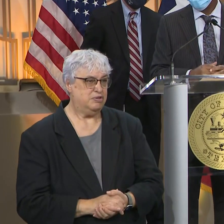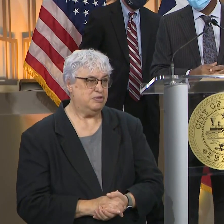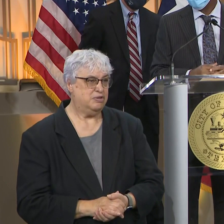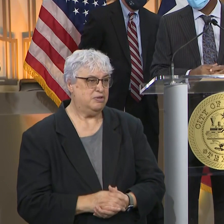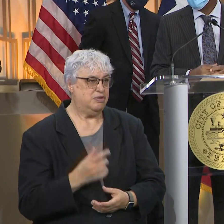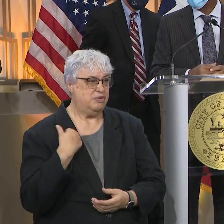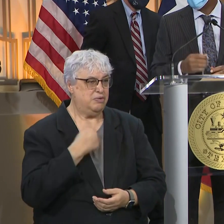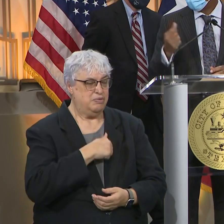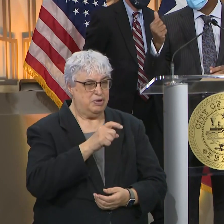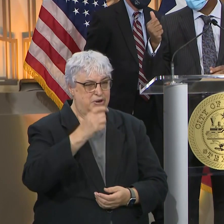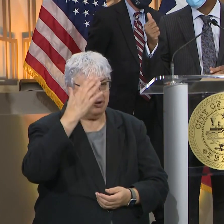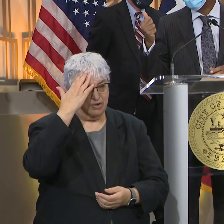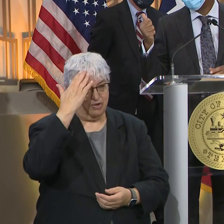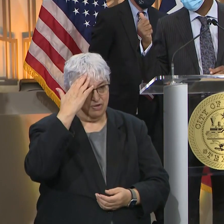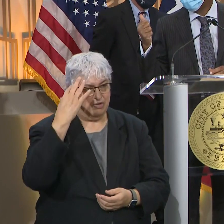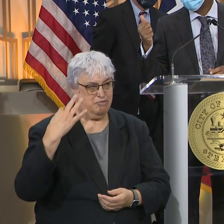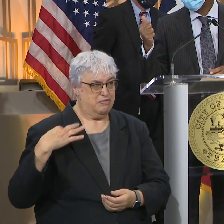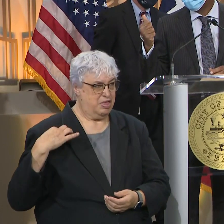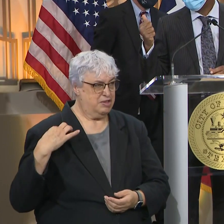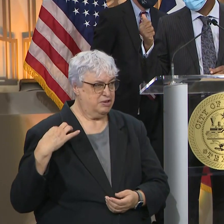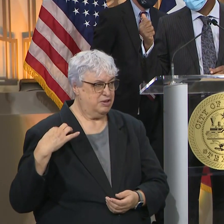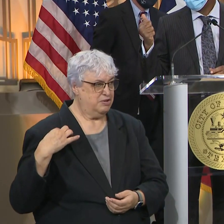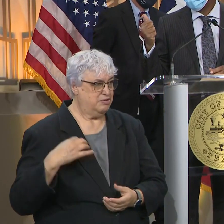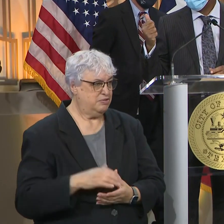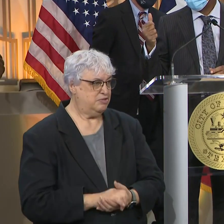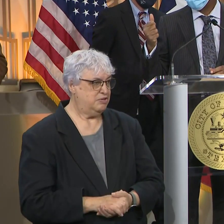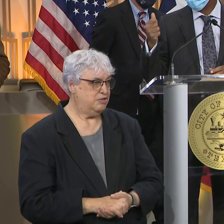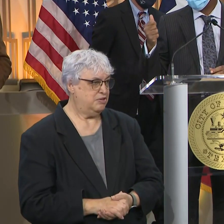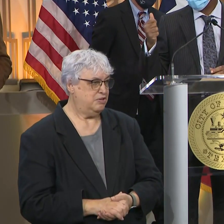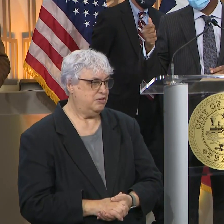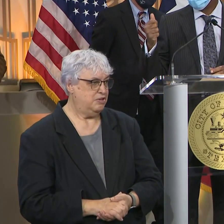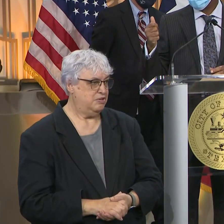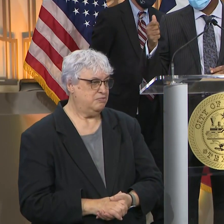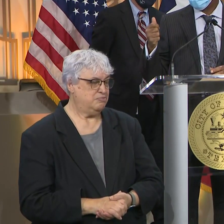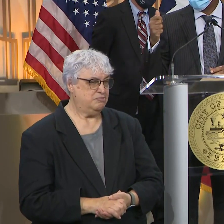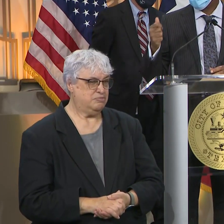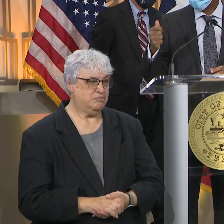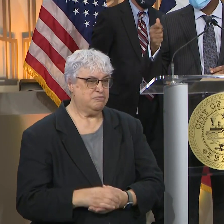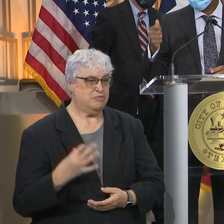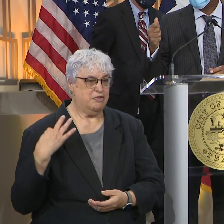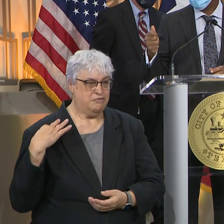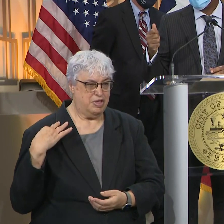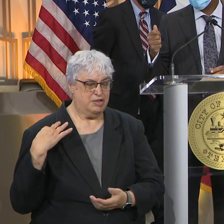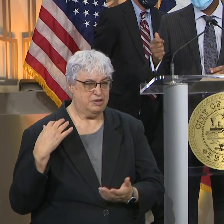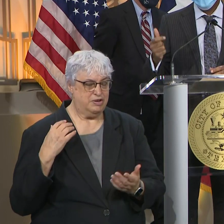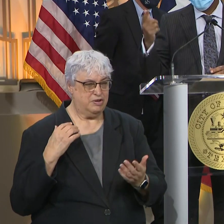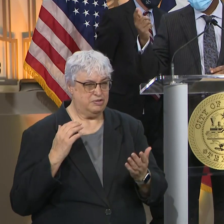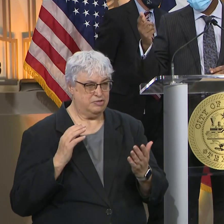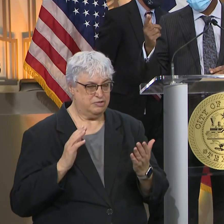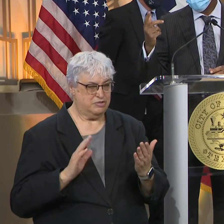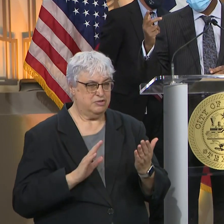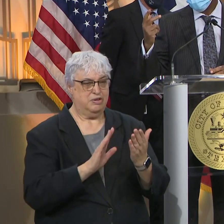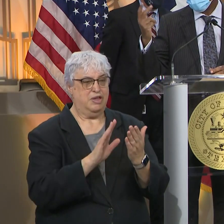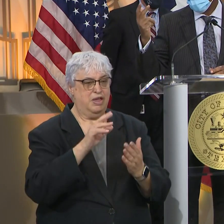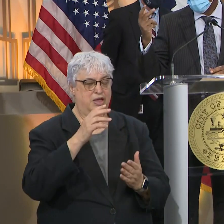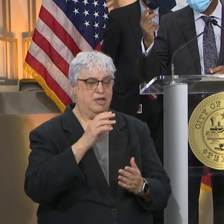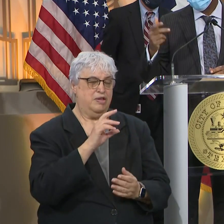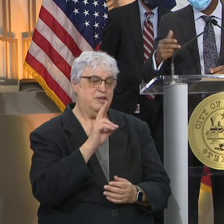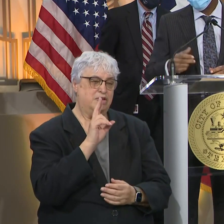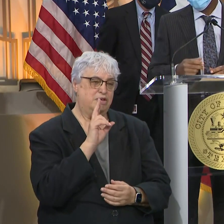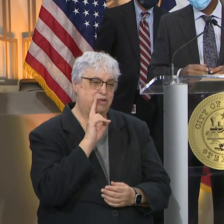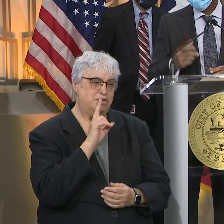We need to know ahead of time on volunteers, okay, because volunteers represent a critical component, HPD,